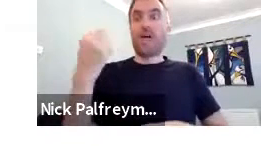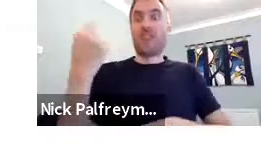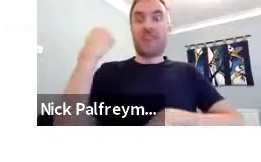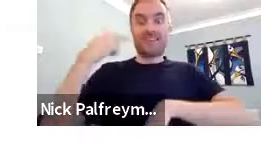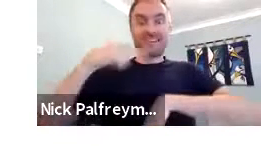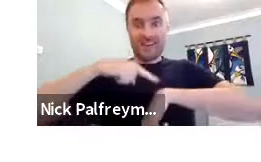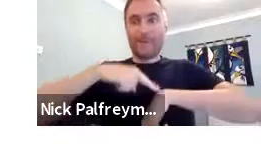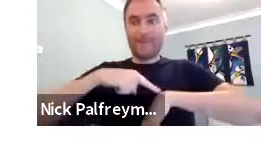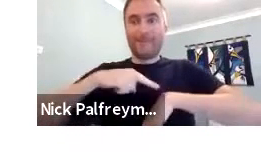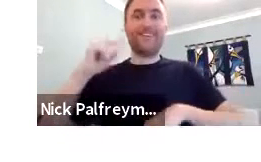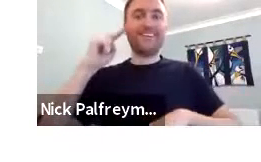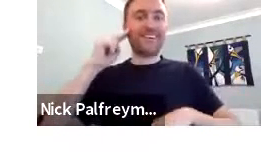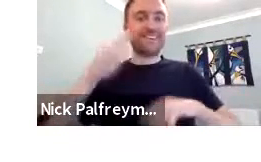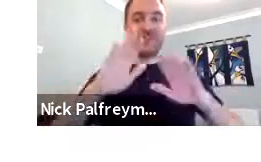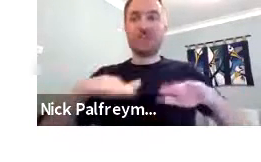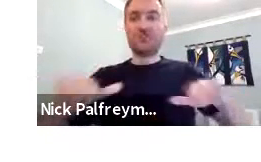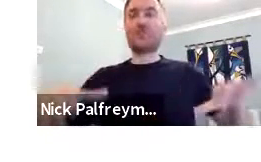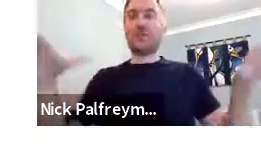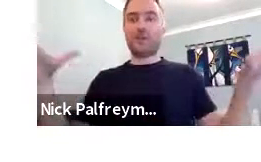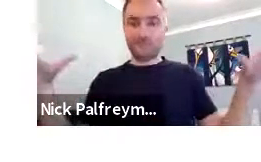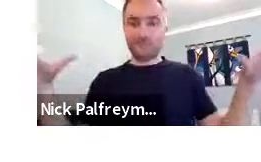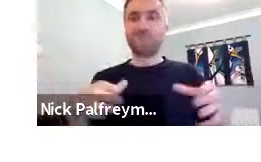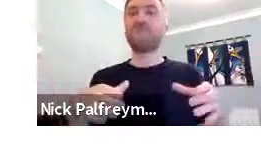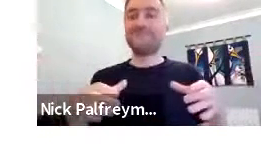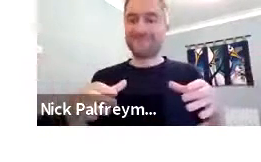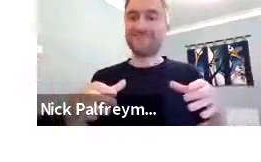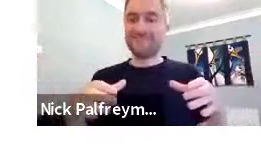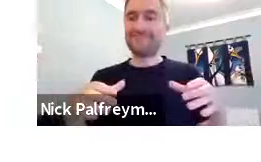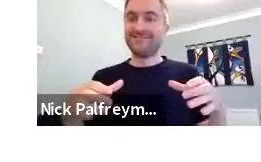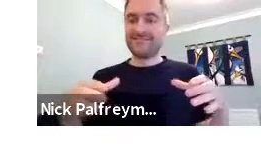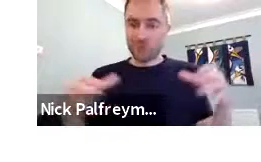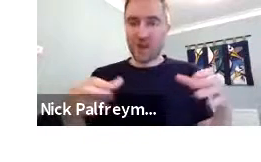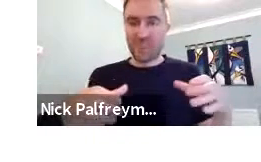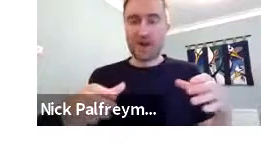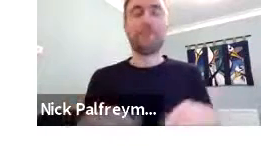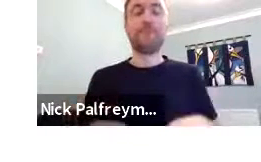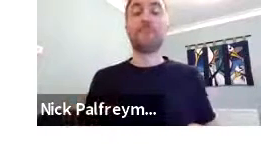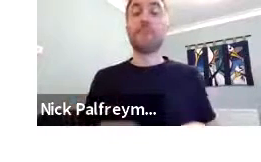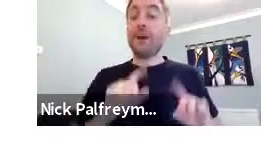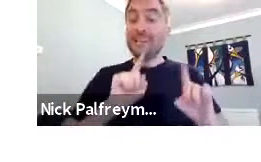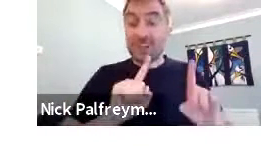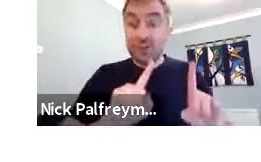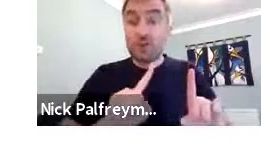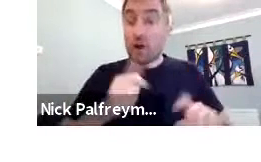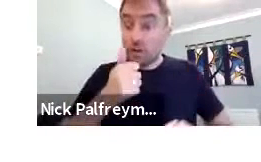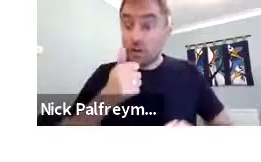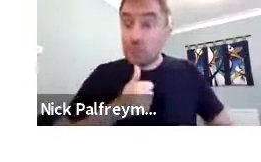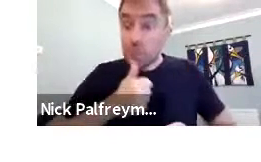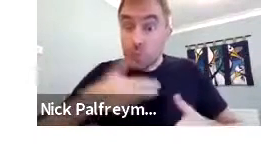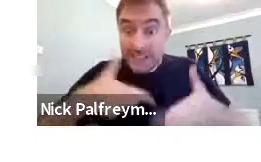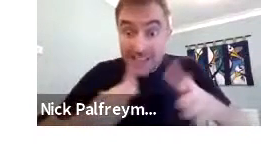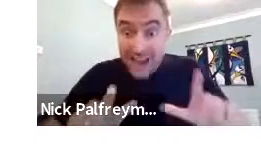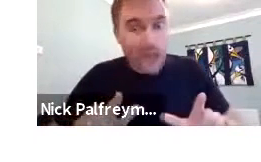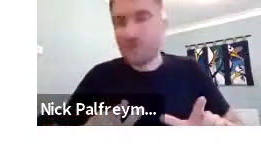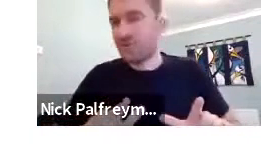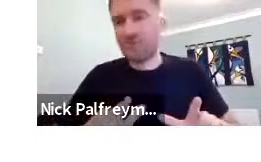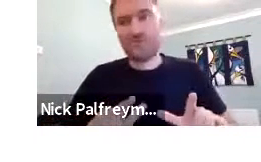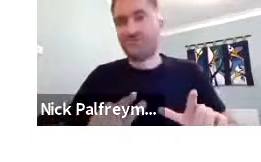So that means that we have knowledge that at that time there were deaf children who were educated together.